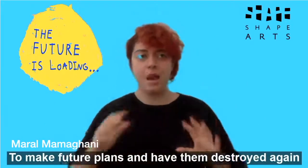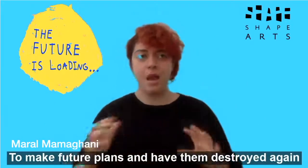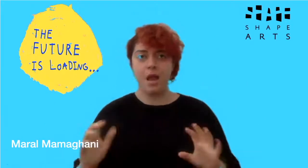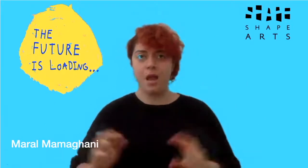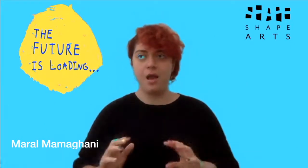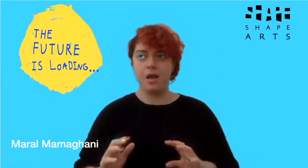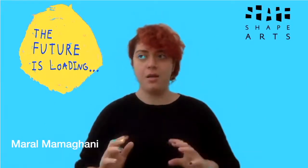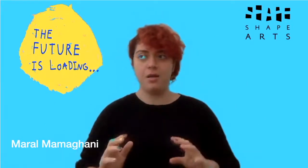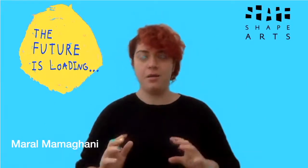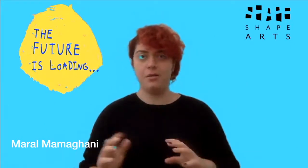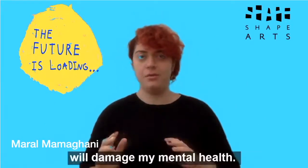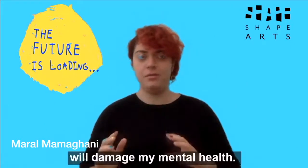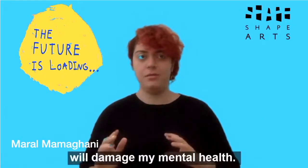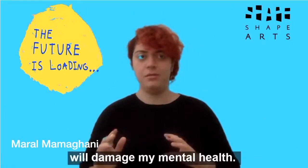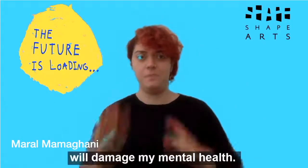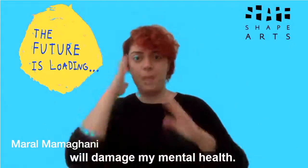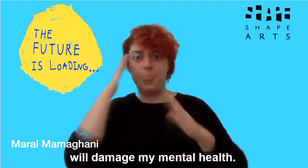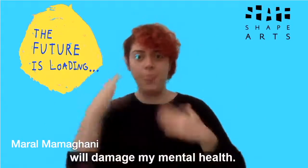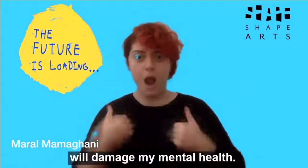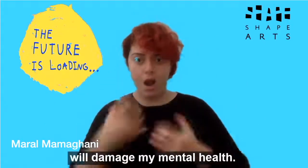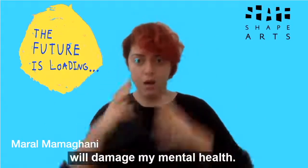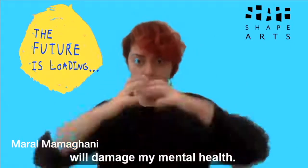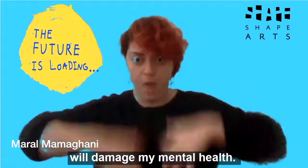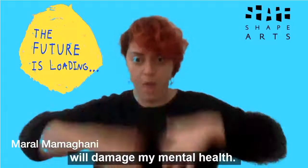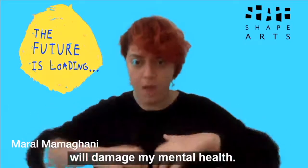have them destroyed again. We need to manage my mental health.